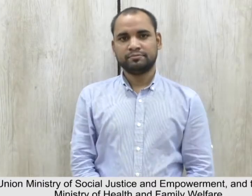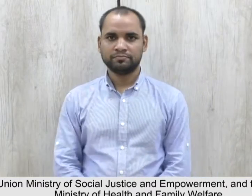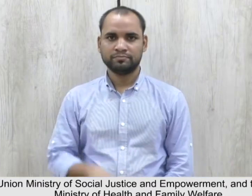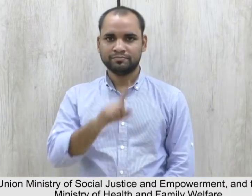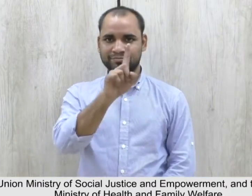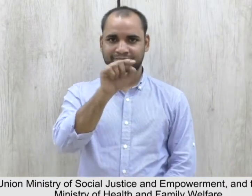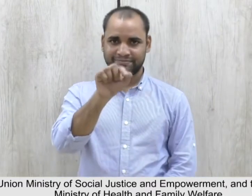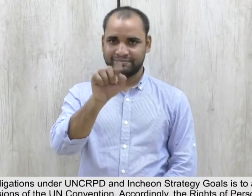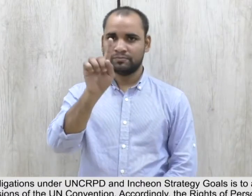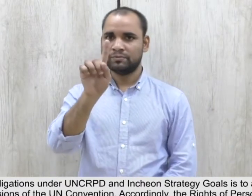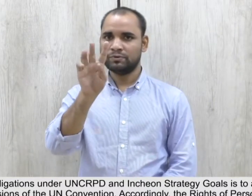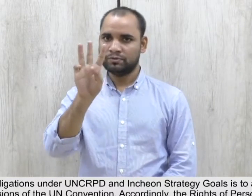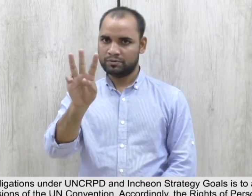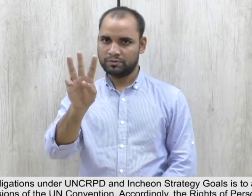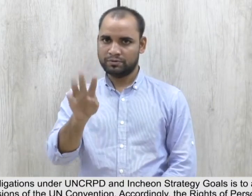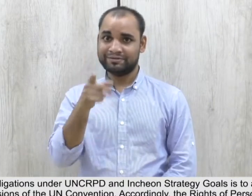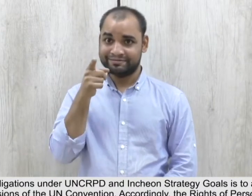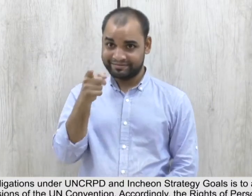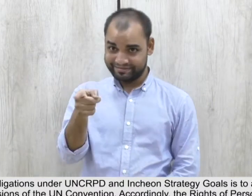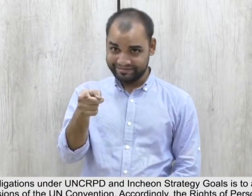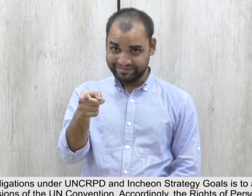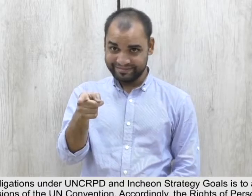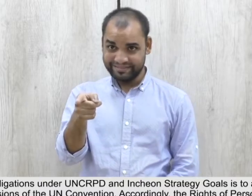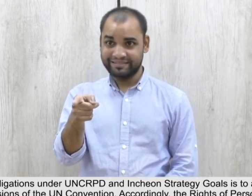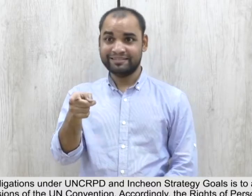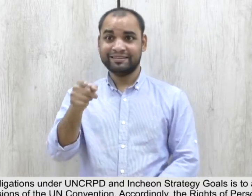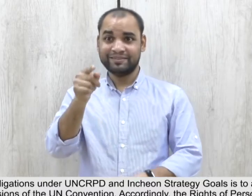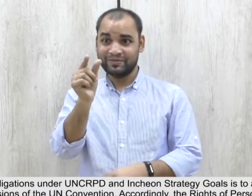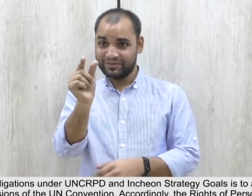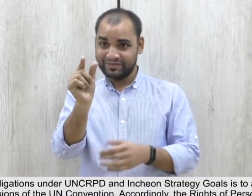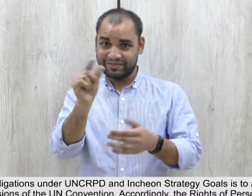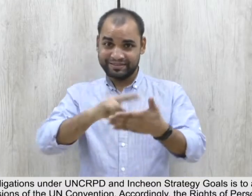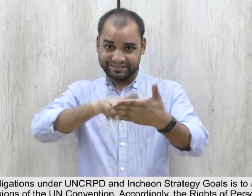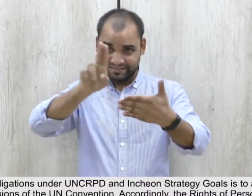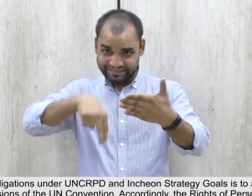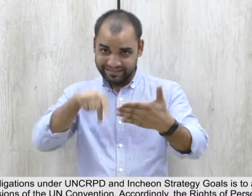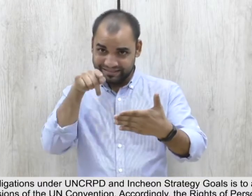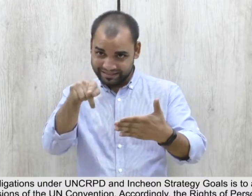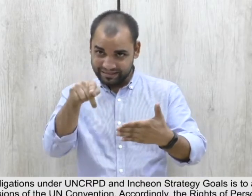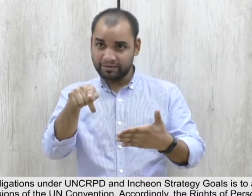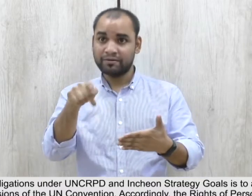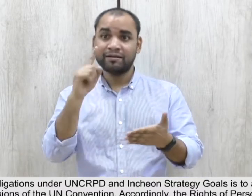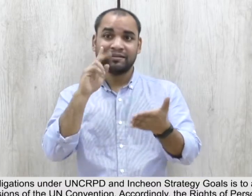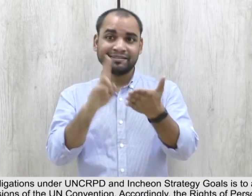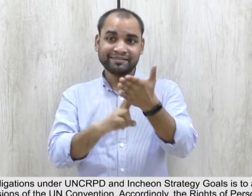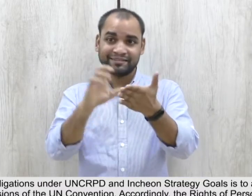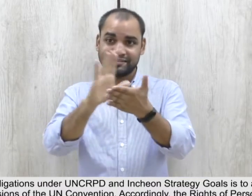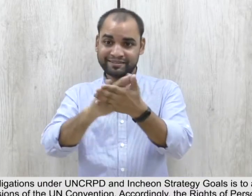1.13 One of the obligations under UNCRPD and